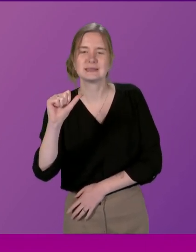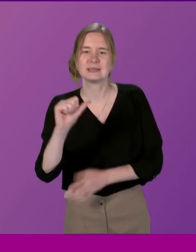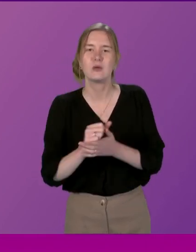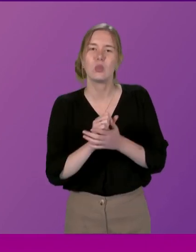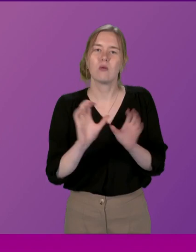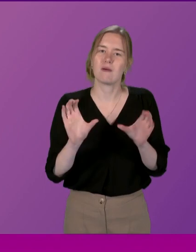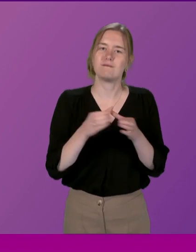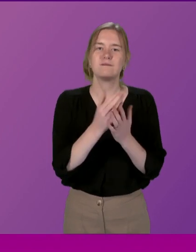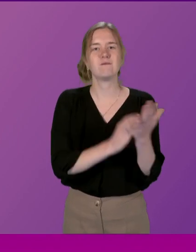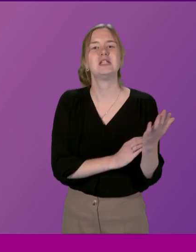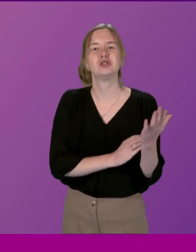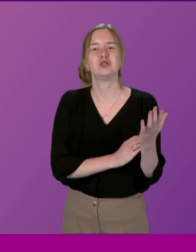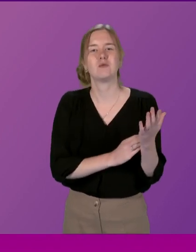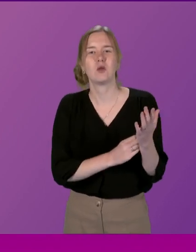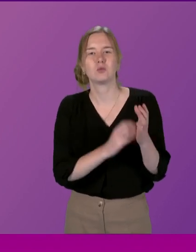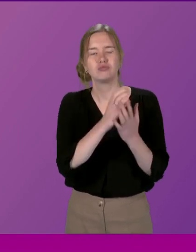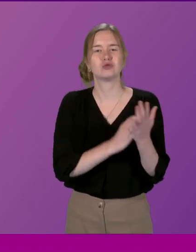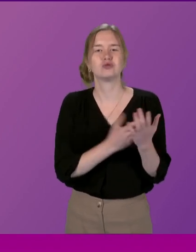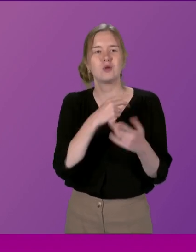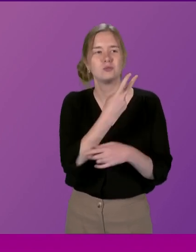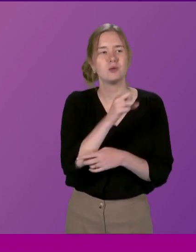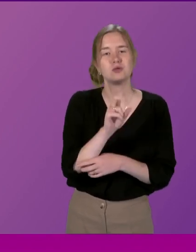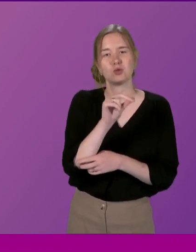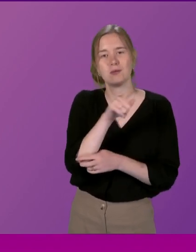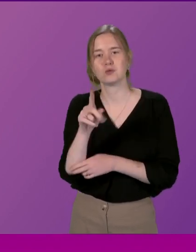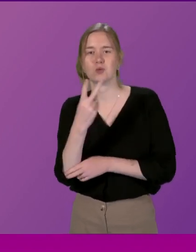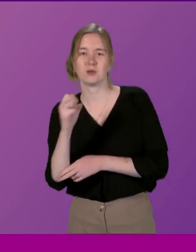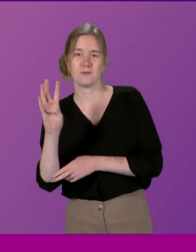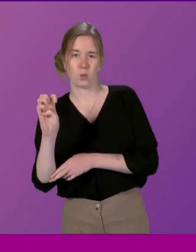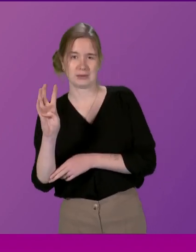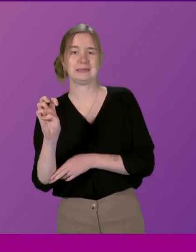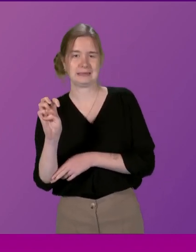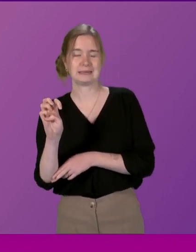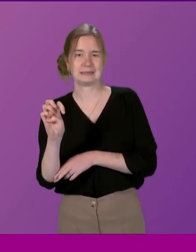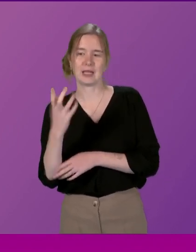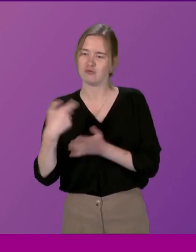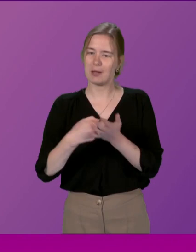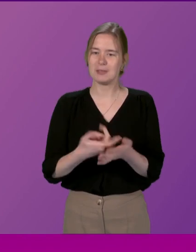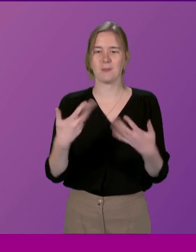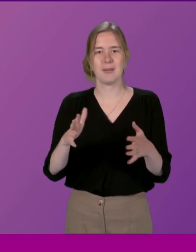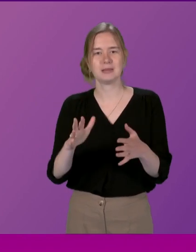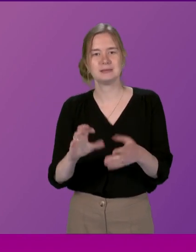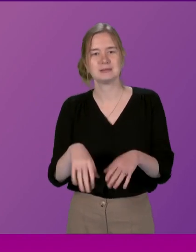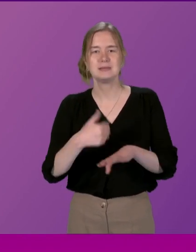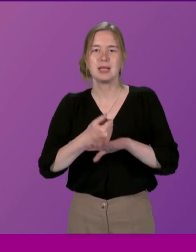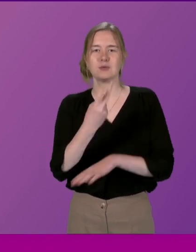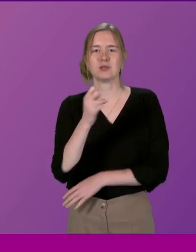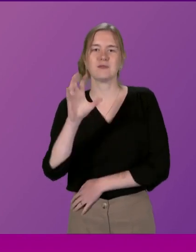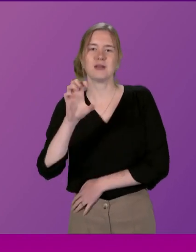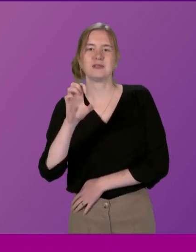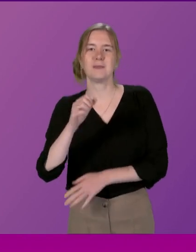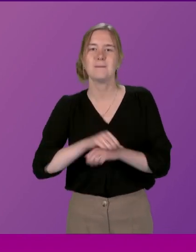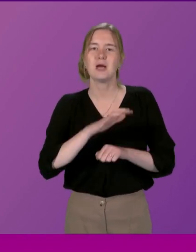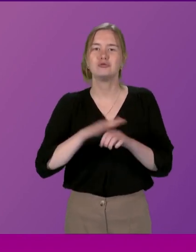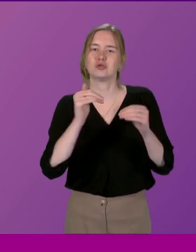on the Constitution, which ran from 2012 to 2014 And whose recommendations had led to a 2015 marriage equality